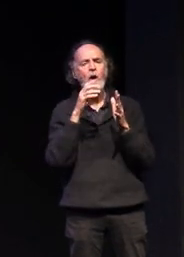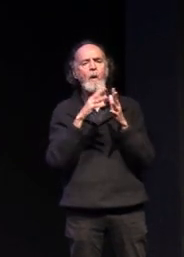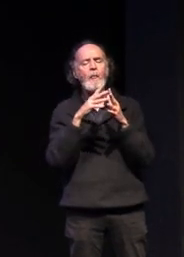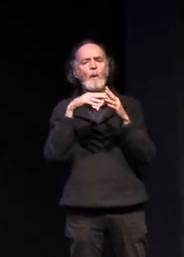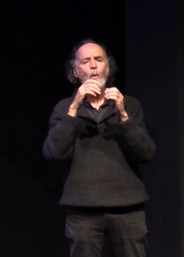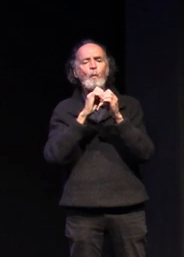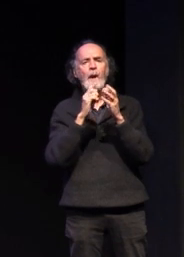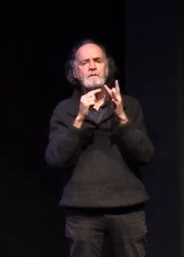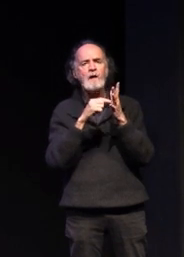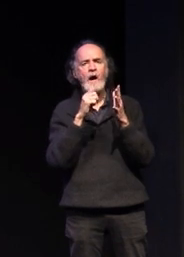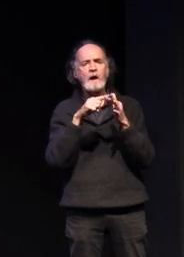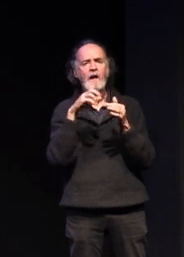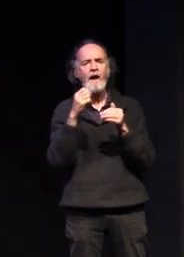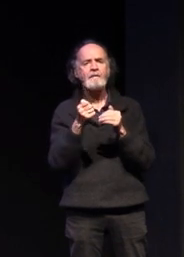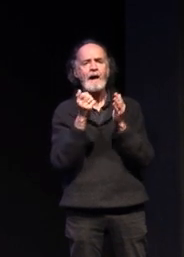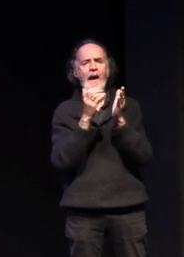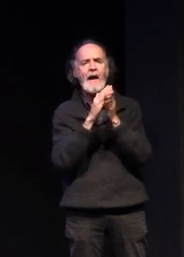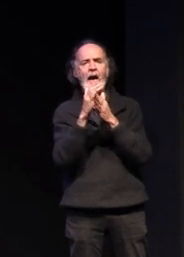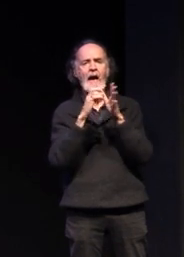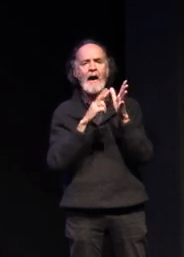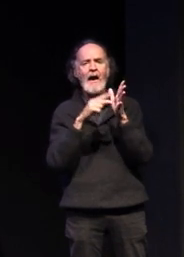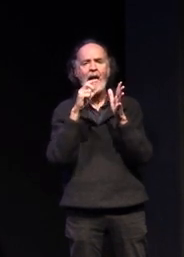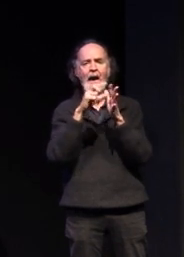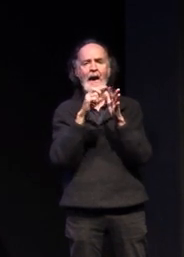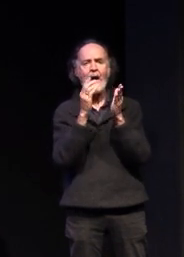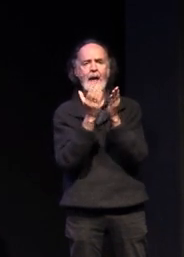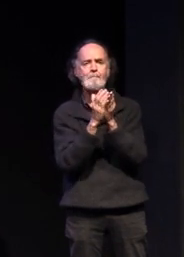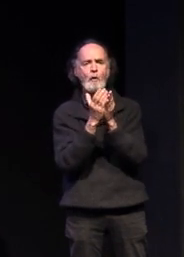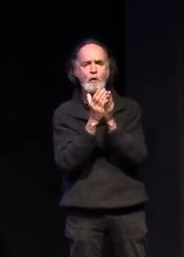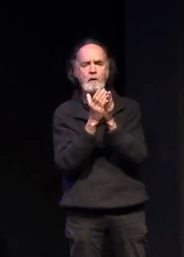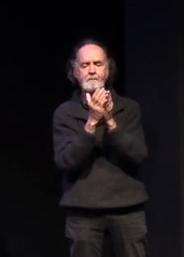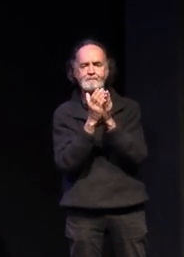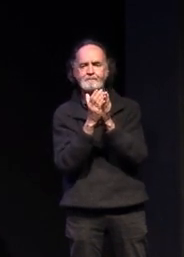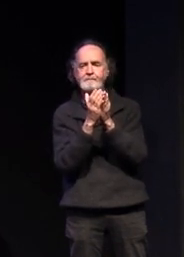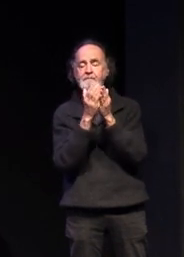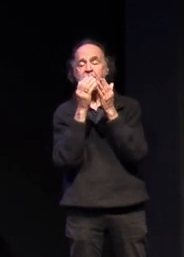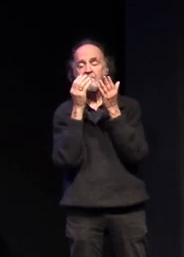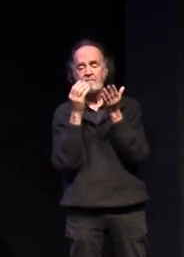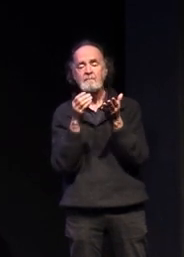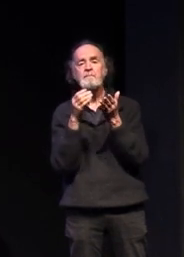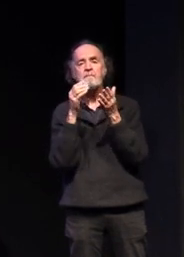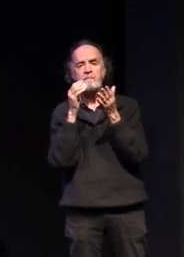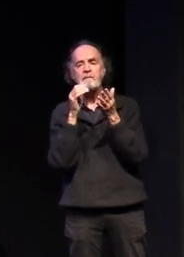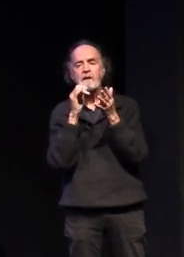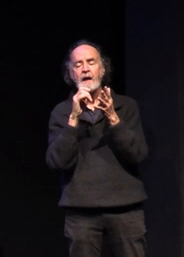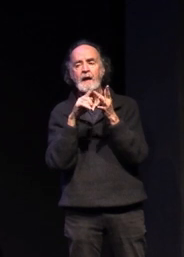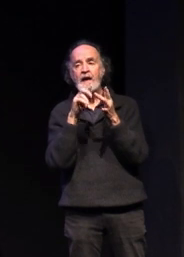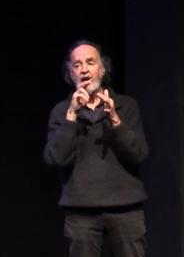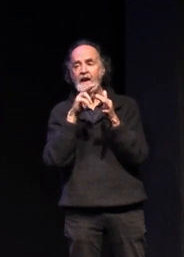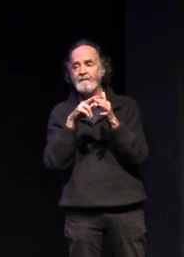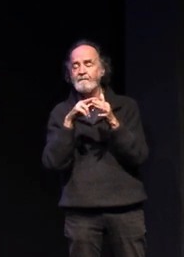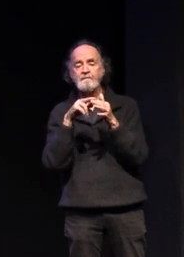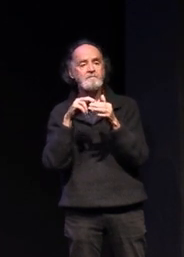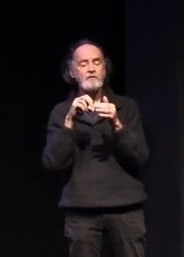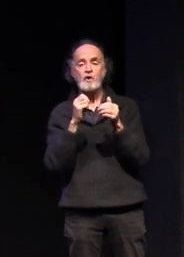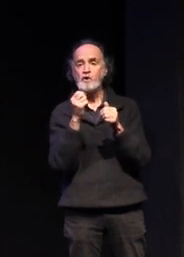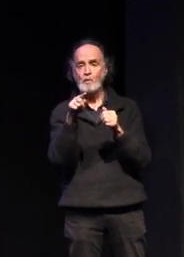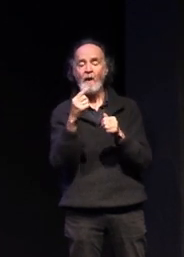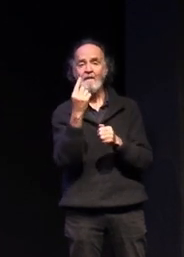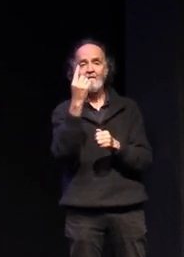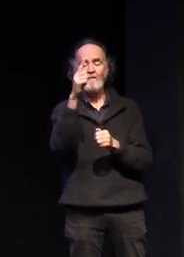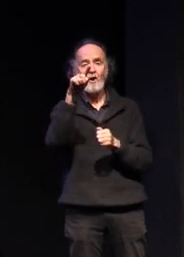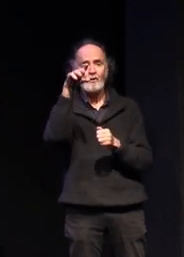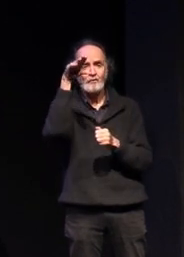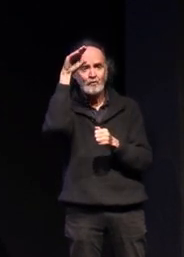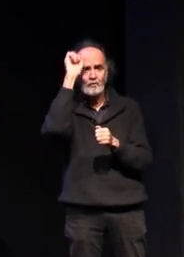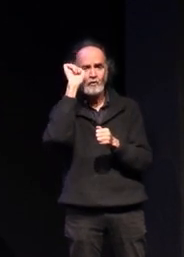and carer's handbook so as a parent with a student entering senior curriculum particularly if this is the first one in the family there's some really